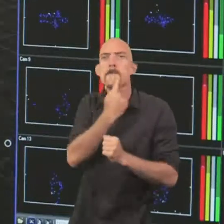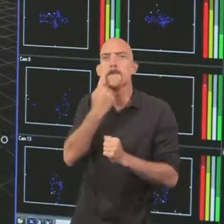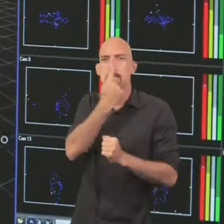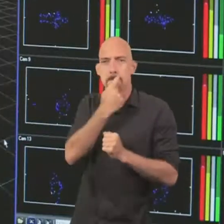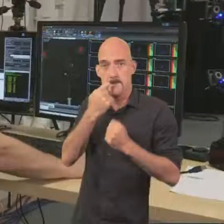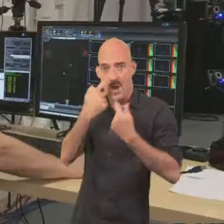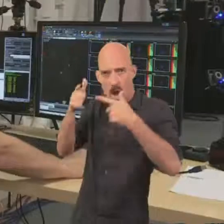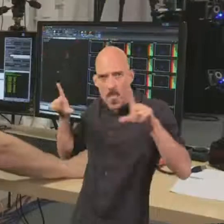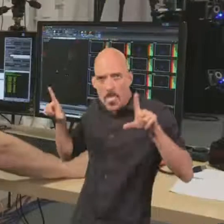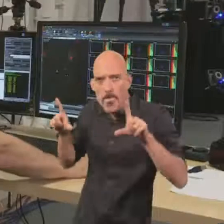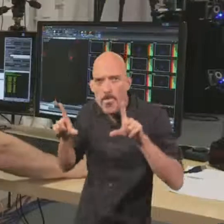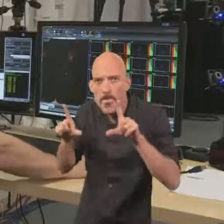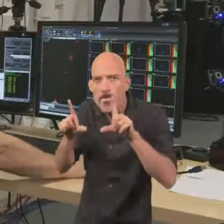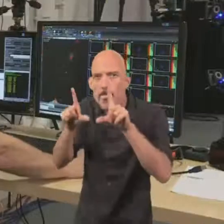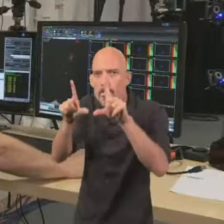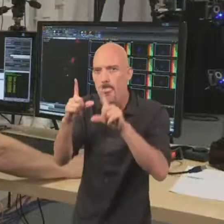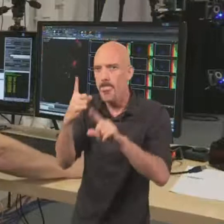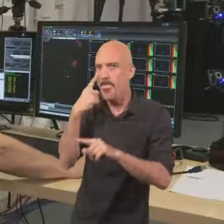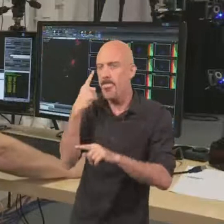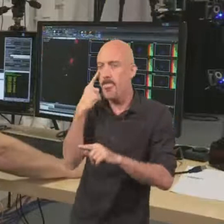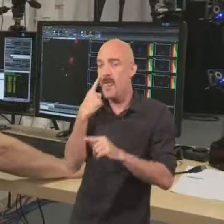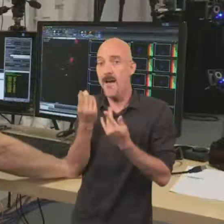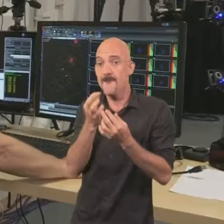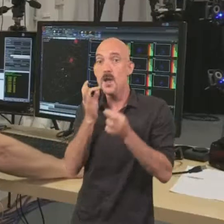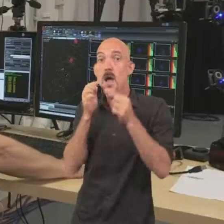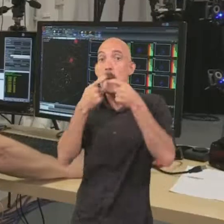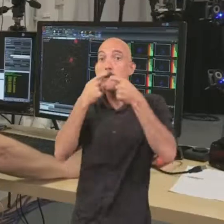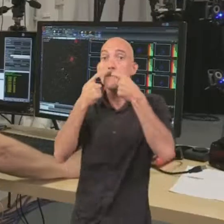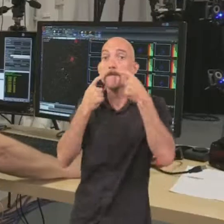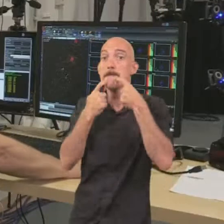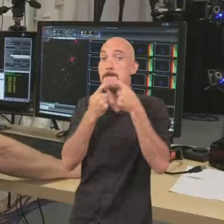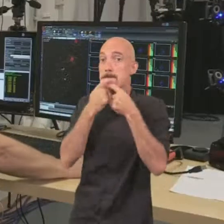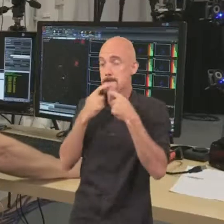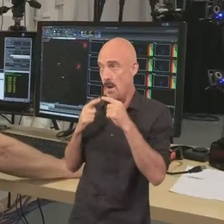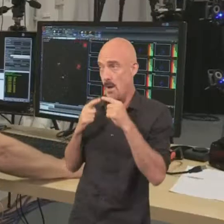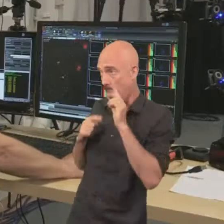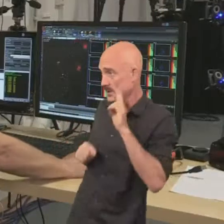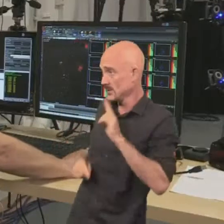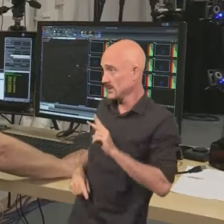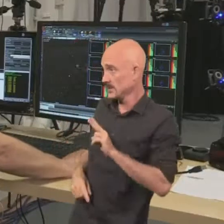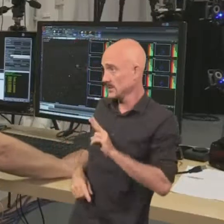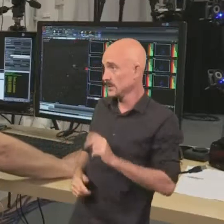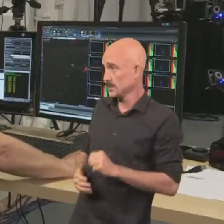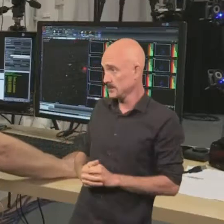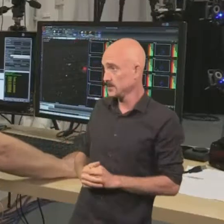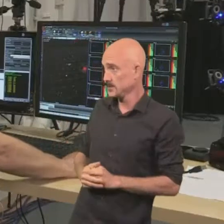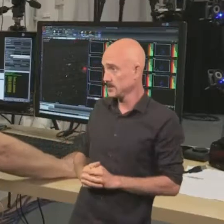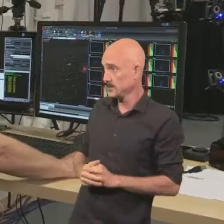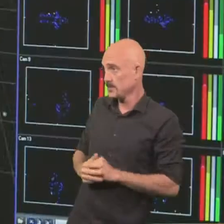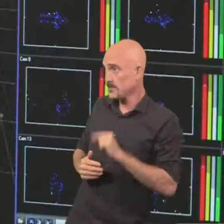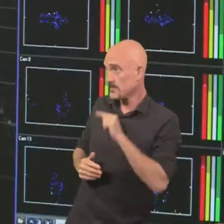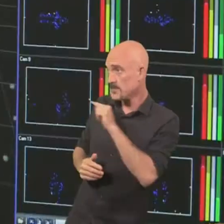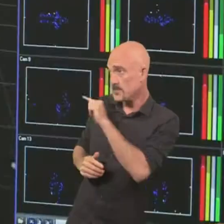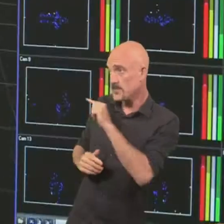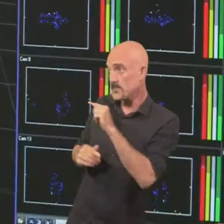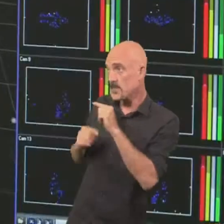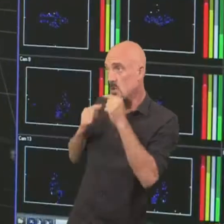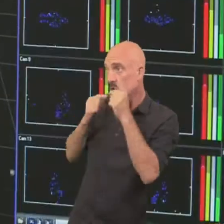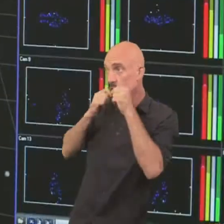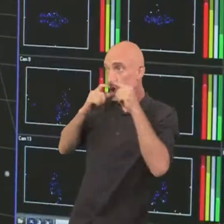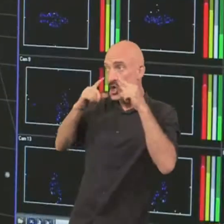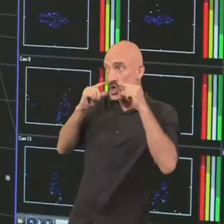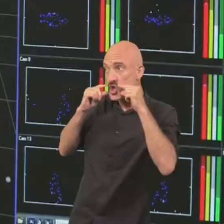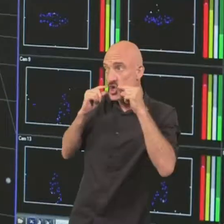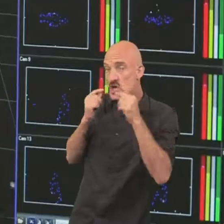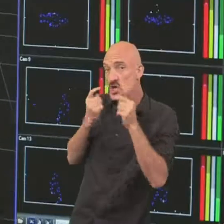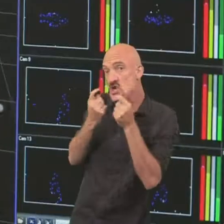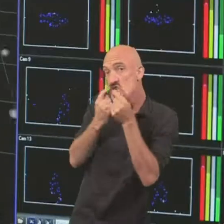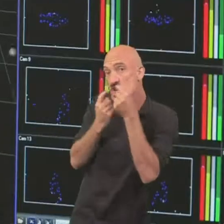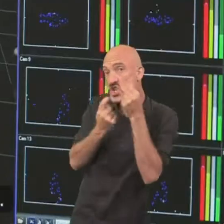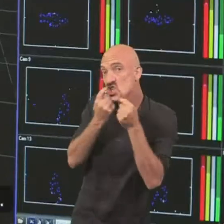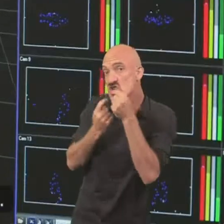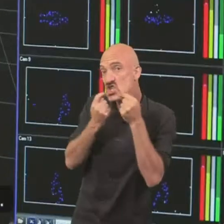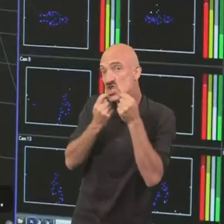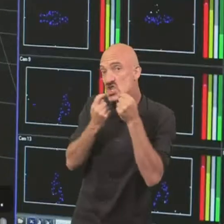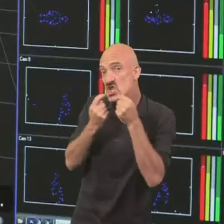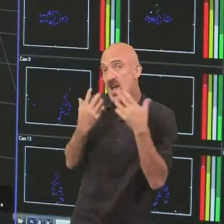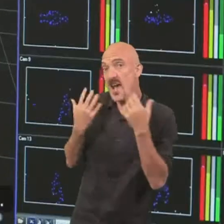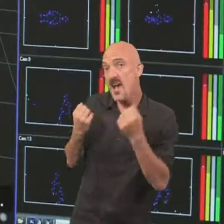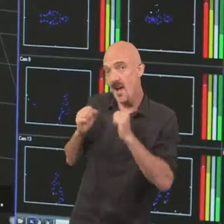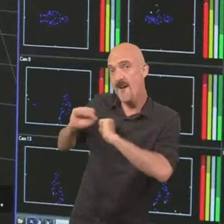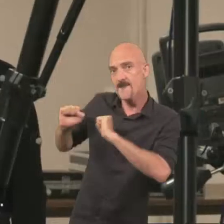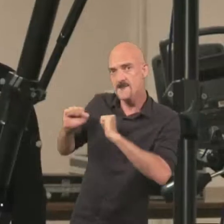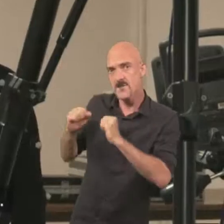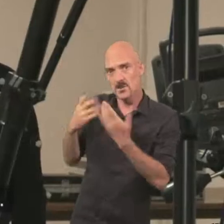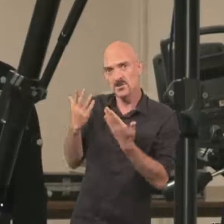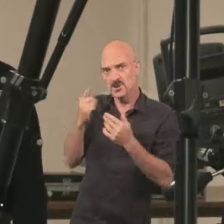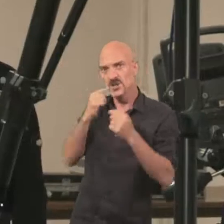and if try to look at the mouse, we've got also small markers there. We